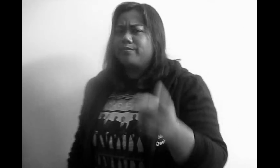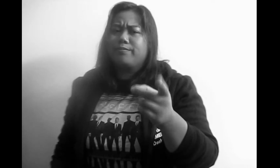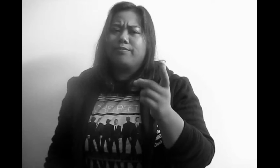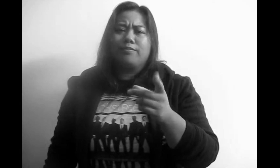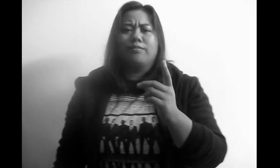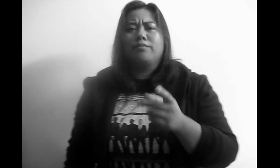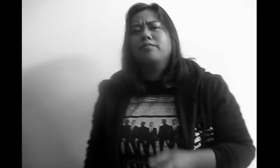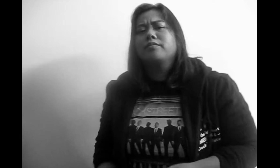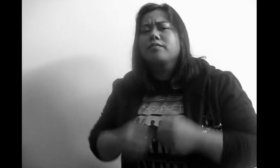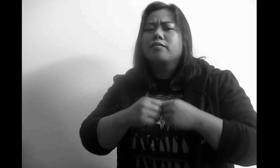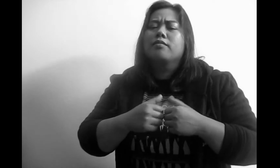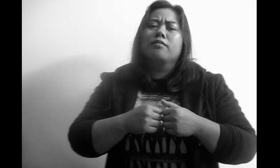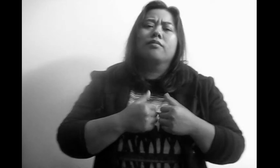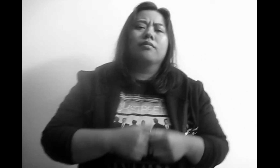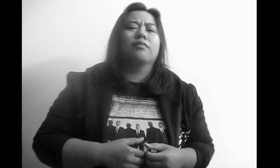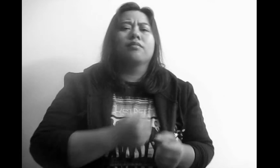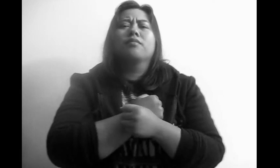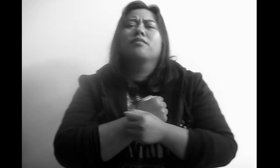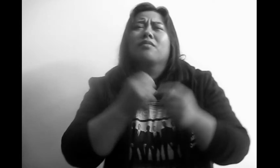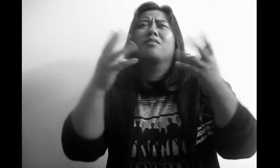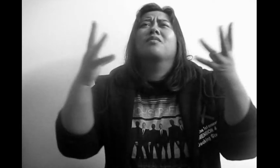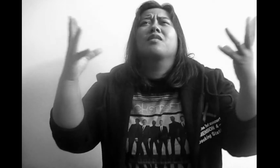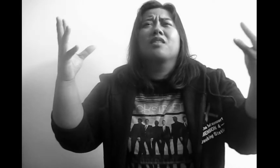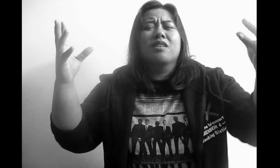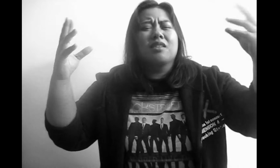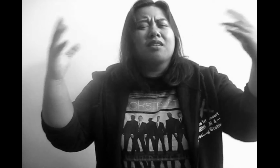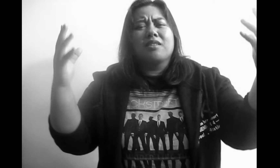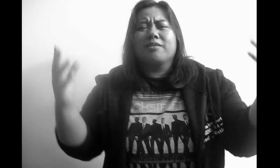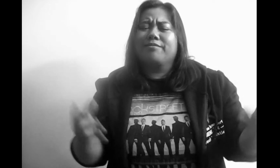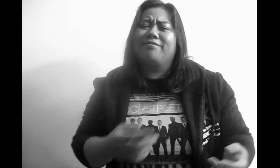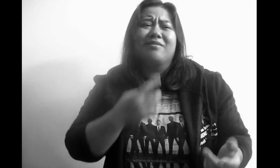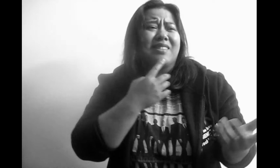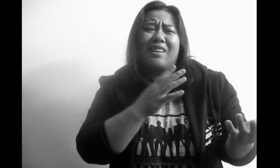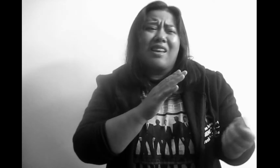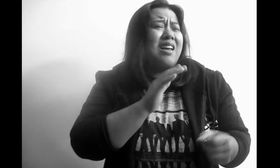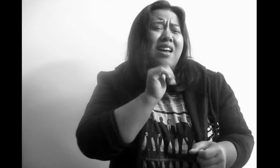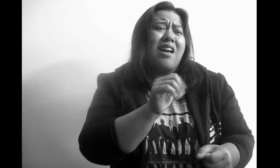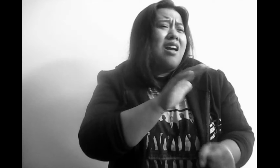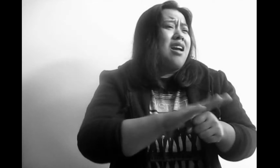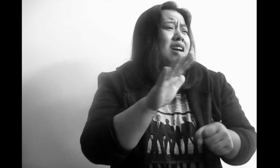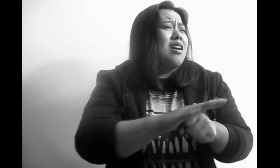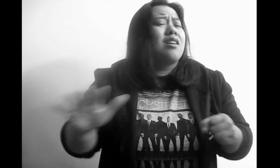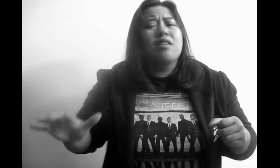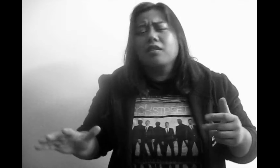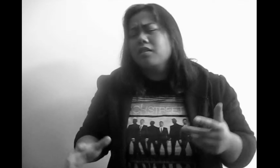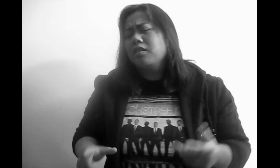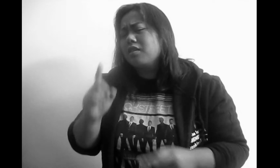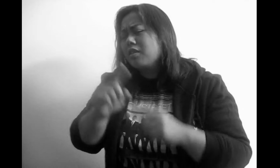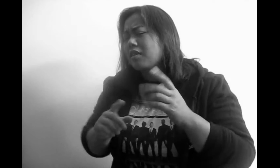Baby I just loved you Baby much But I guess it wasn't enough Can I see you once